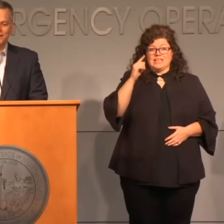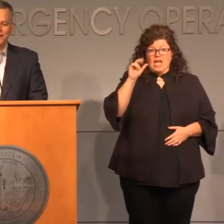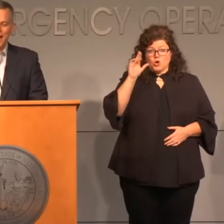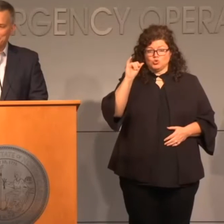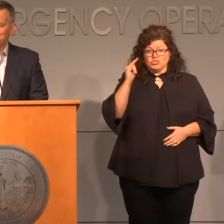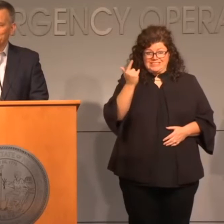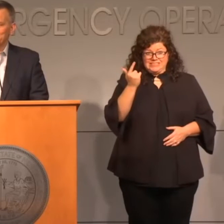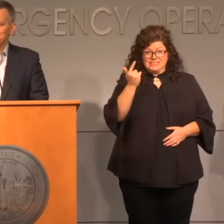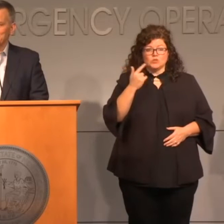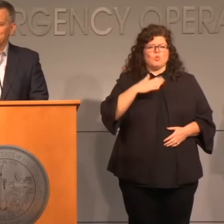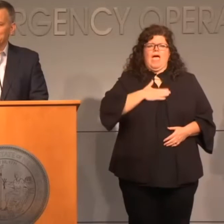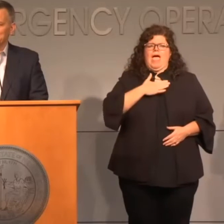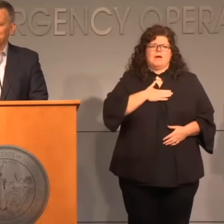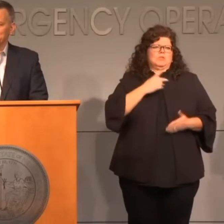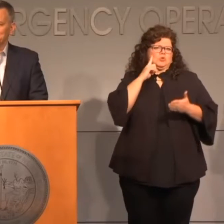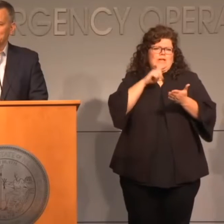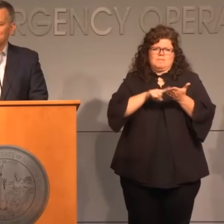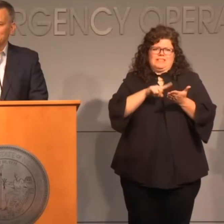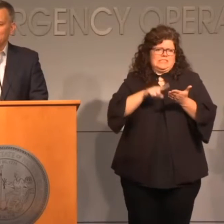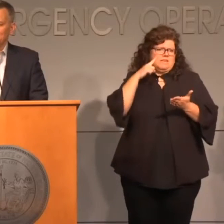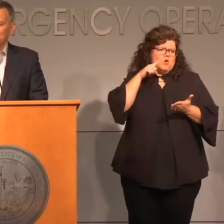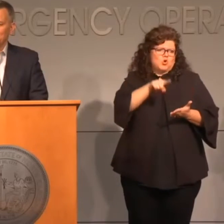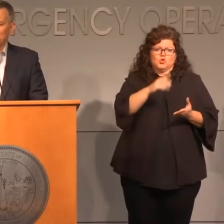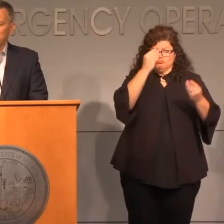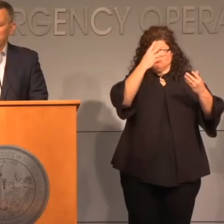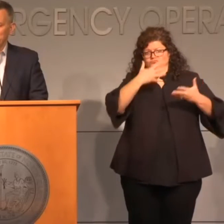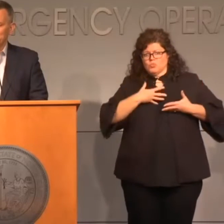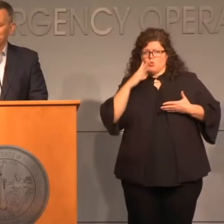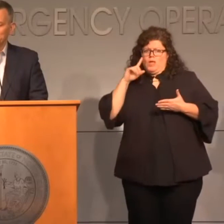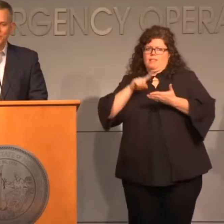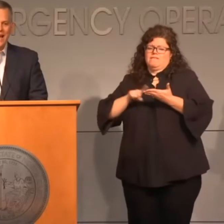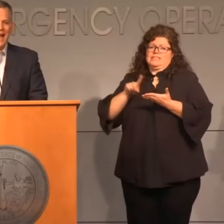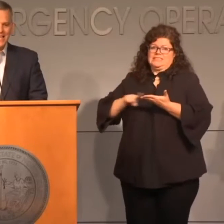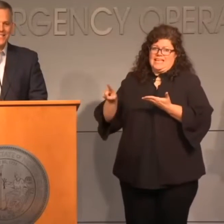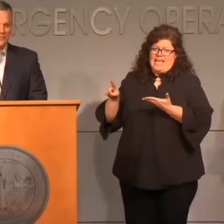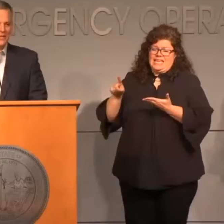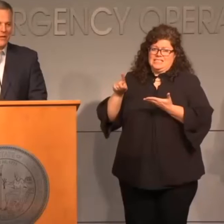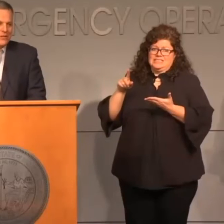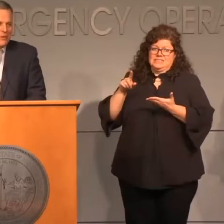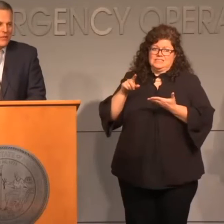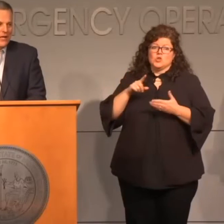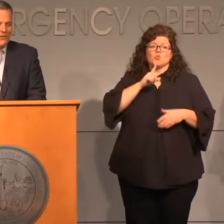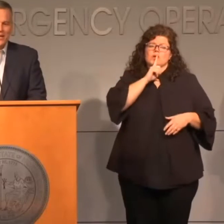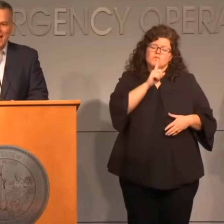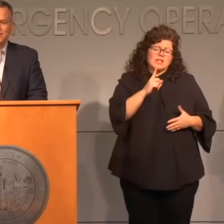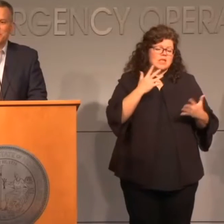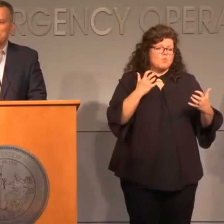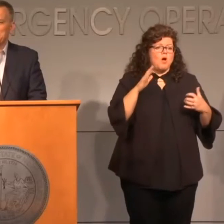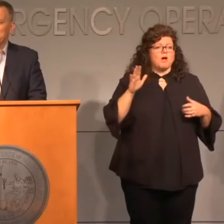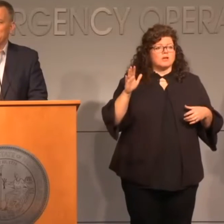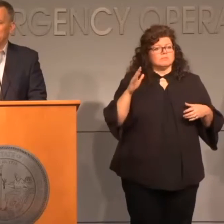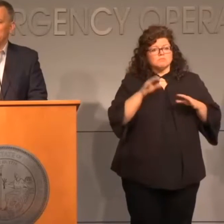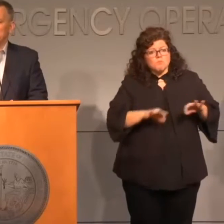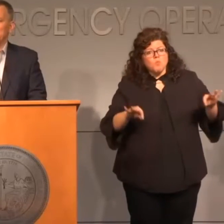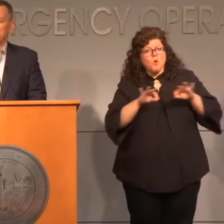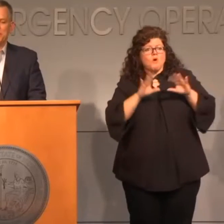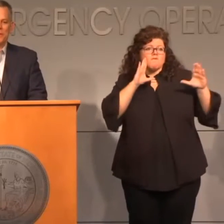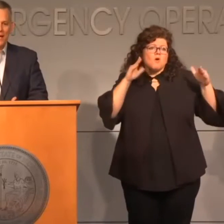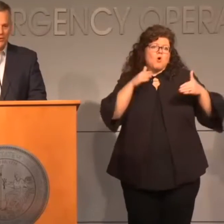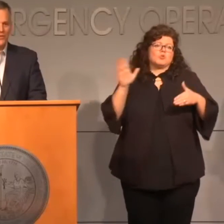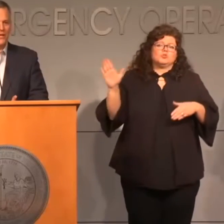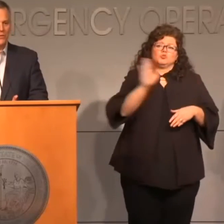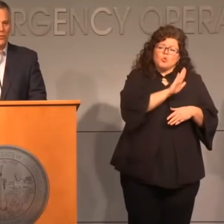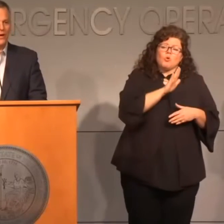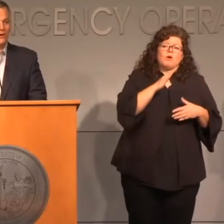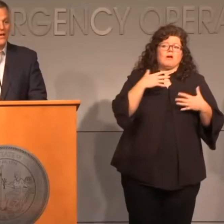happy to investigate it because our primary concern has to be about the public health. It has to be about keeping